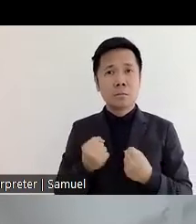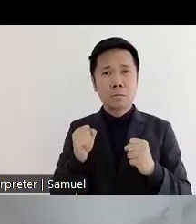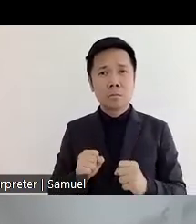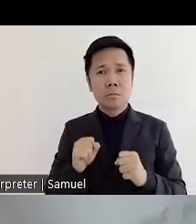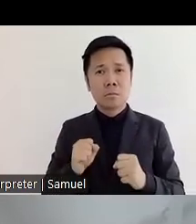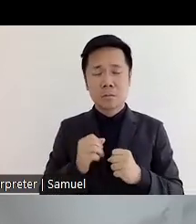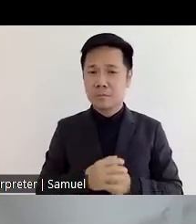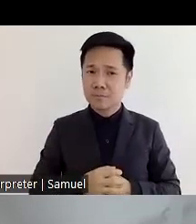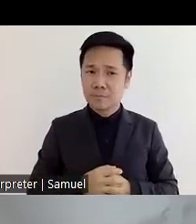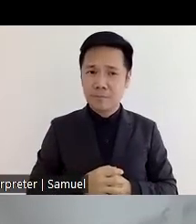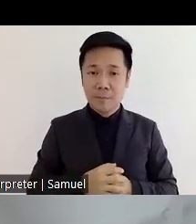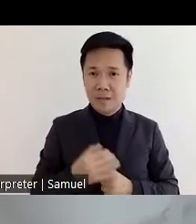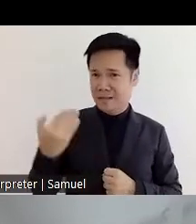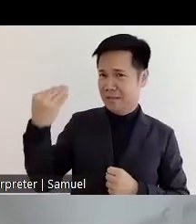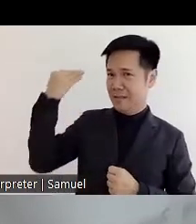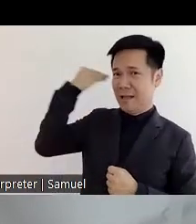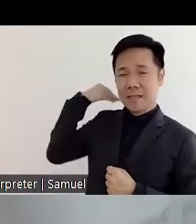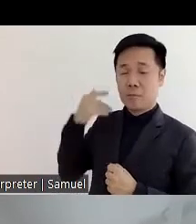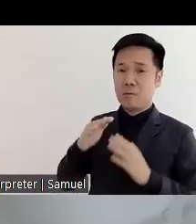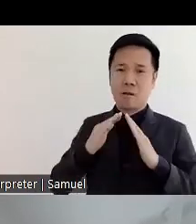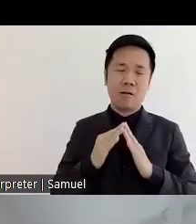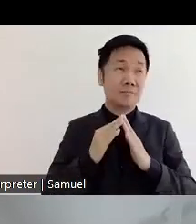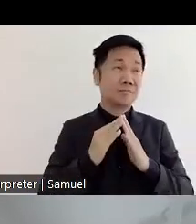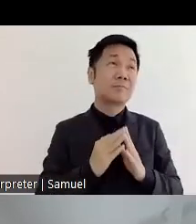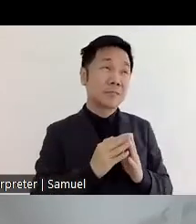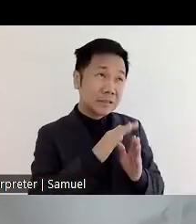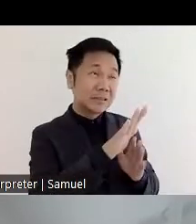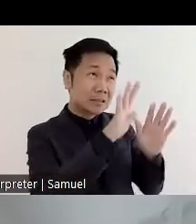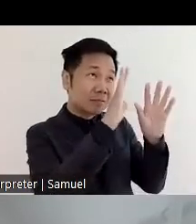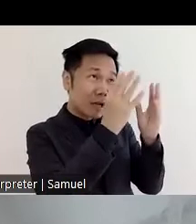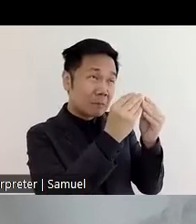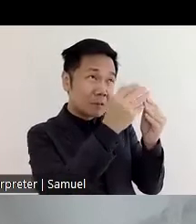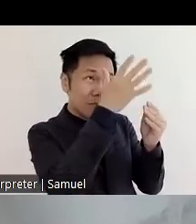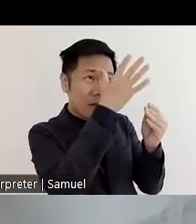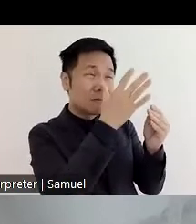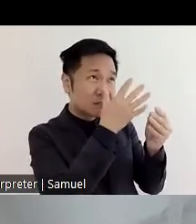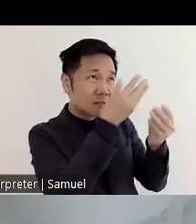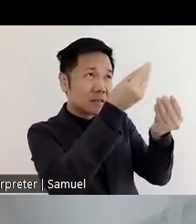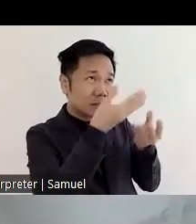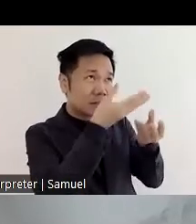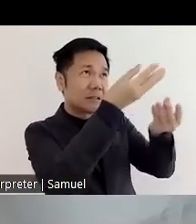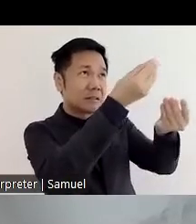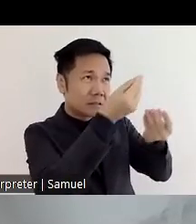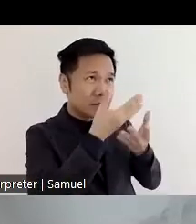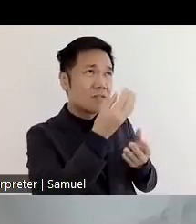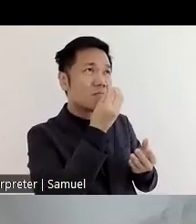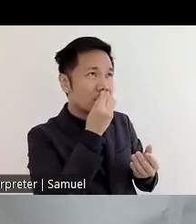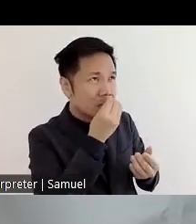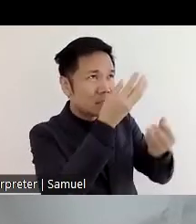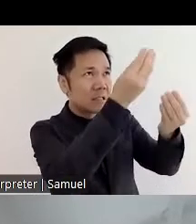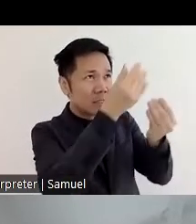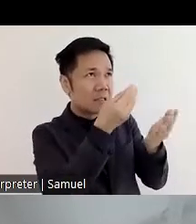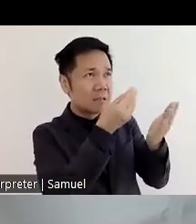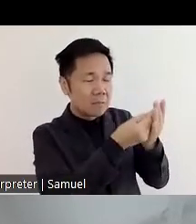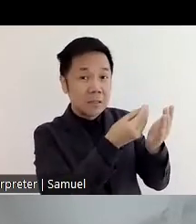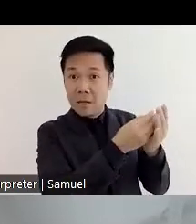just a you know completely dependent on the family for their food suddenly this gives them confidence that